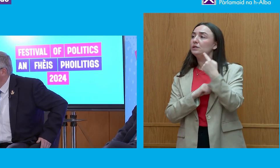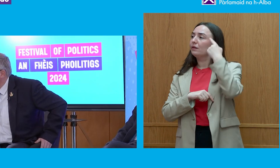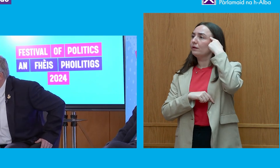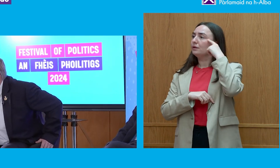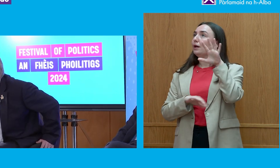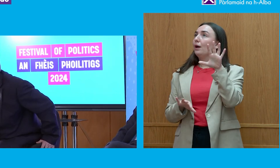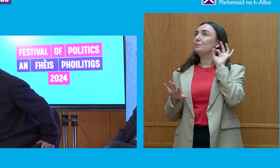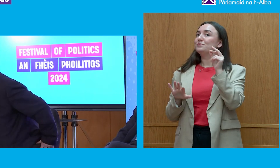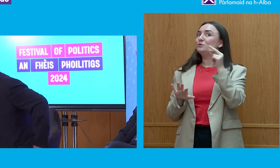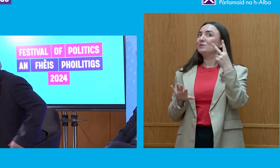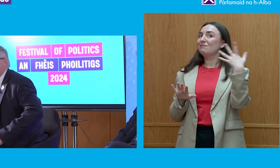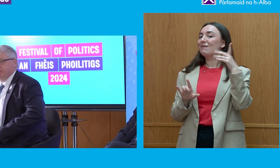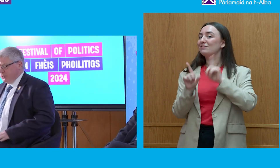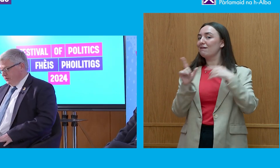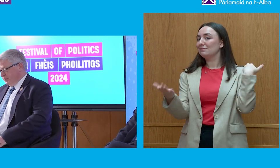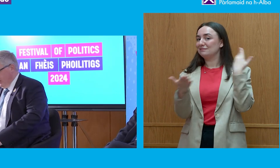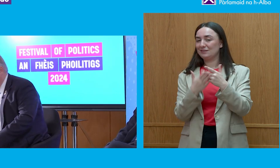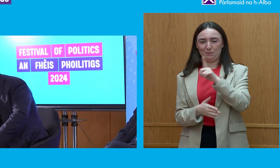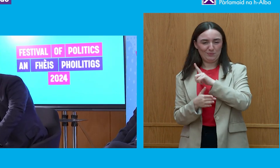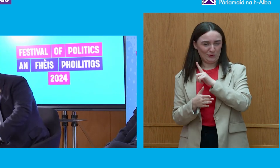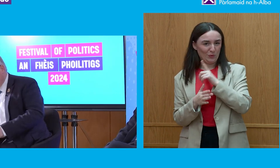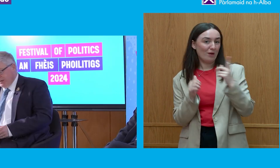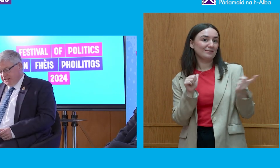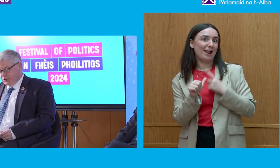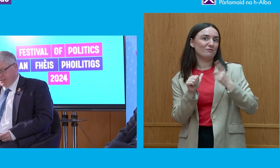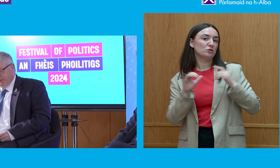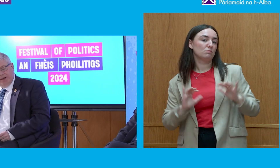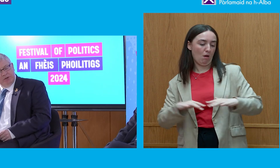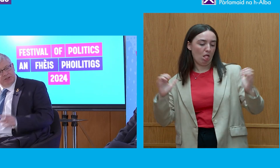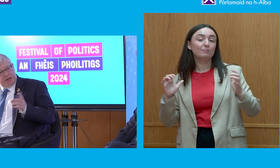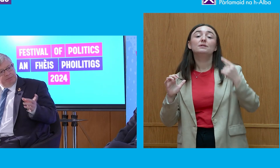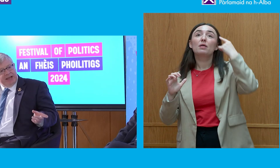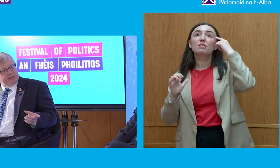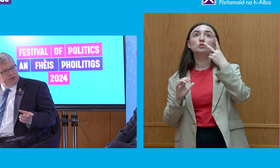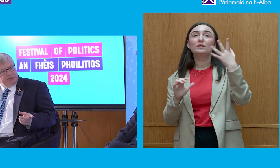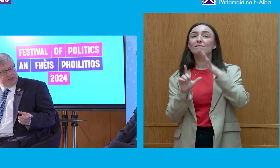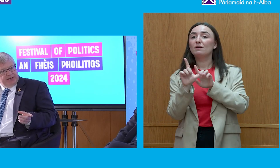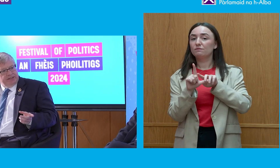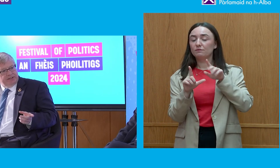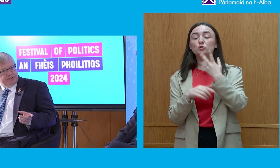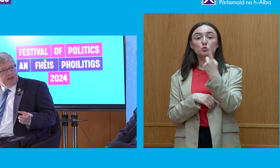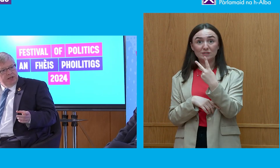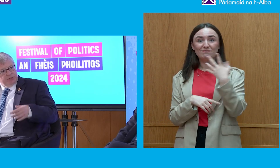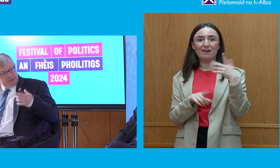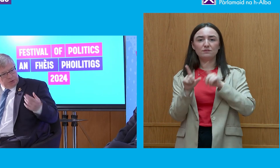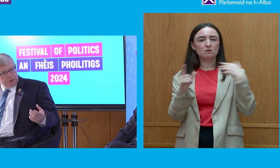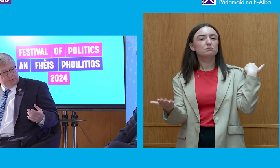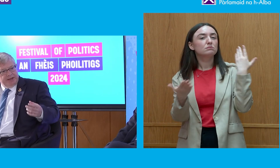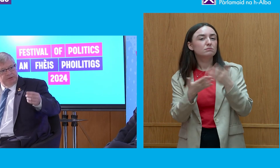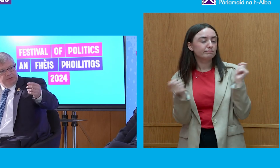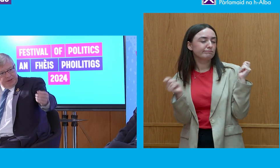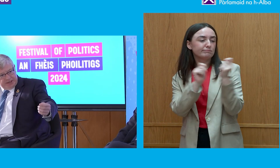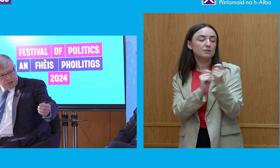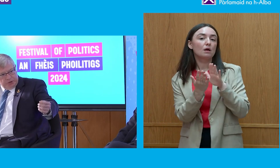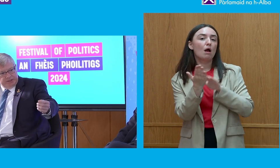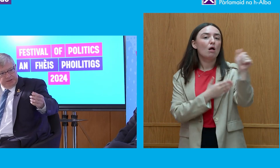choose 25 years because obviously it's the anniversary of the Parliament, over the last 25 years impacted on the standards. So we've talked